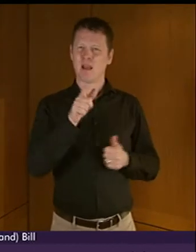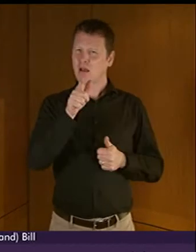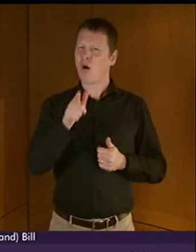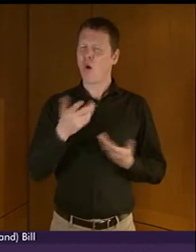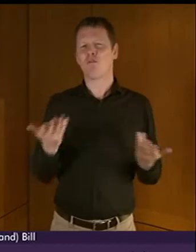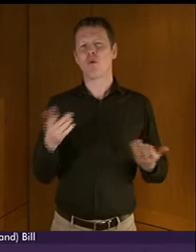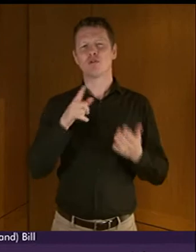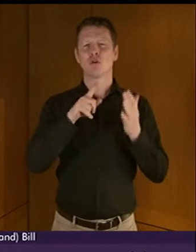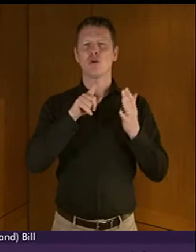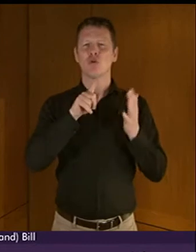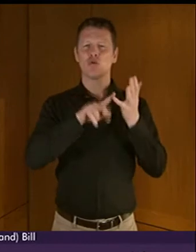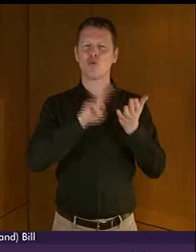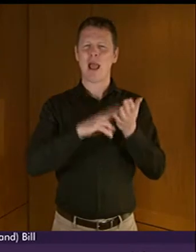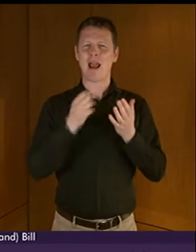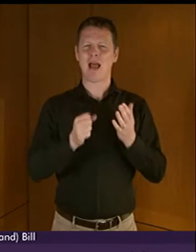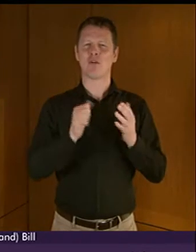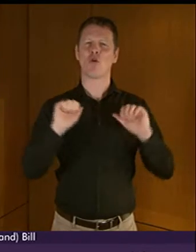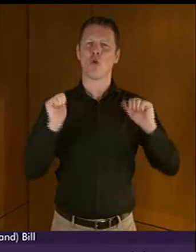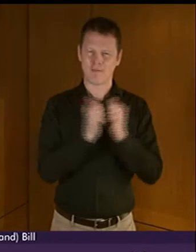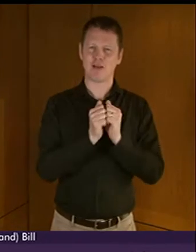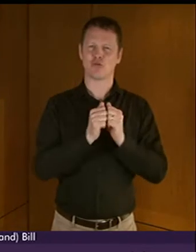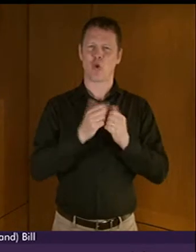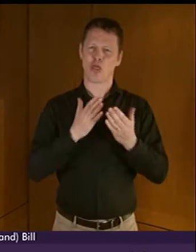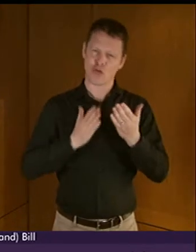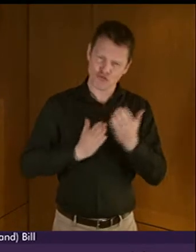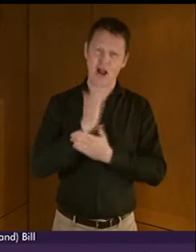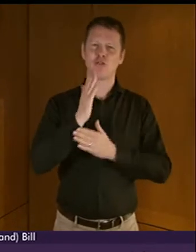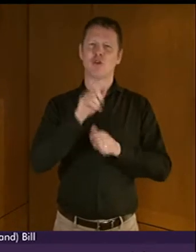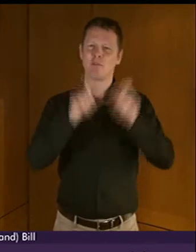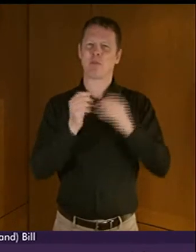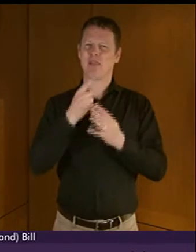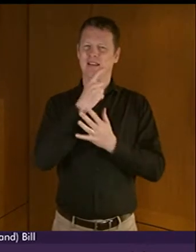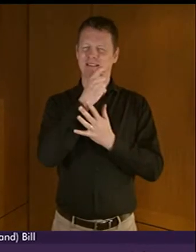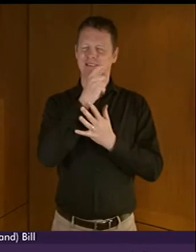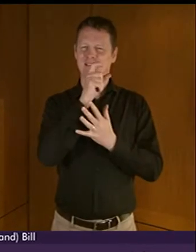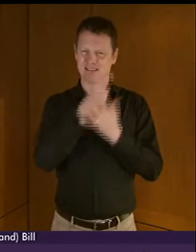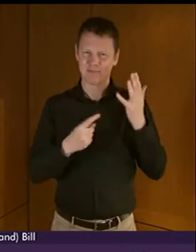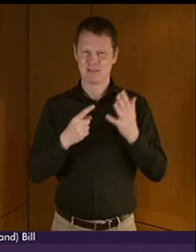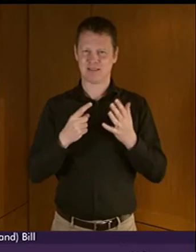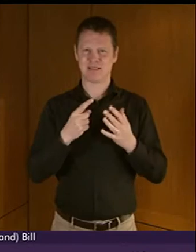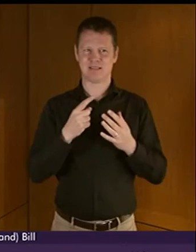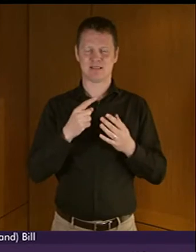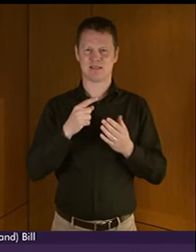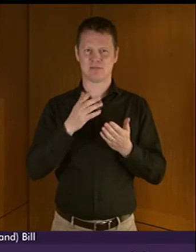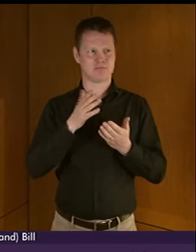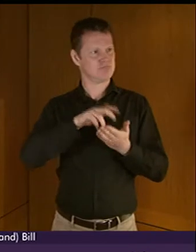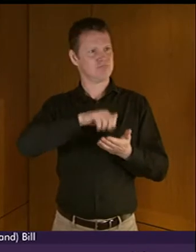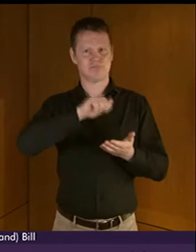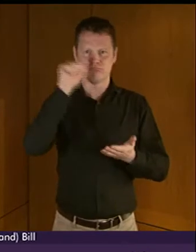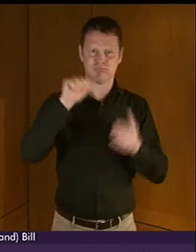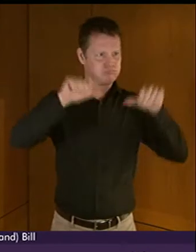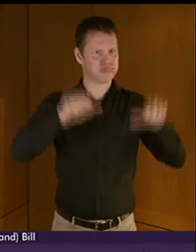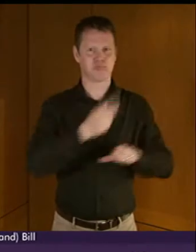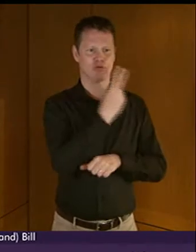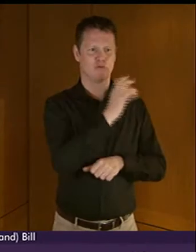Person with Disabilities, which came into force in 2008 and was ratified by the UK in 2009. And existing